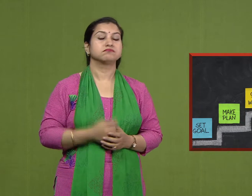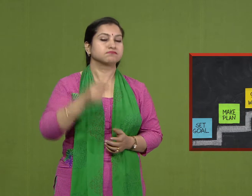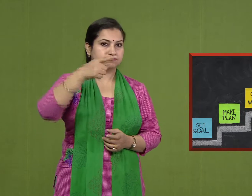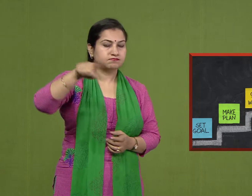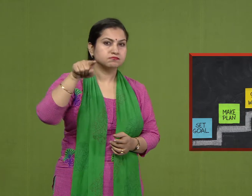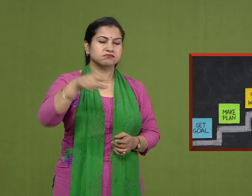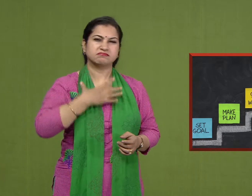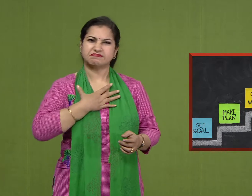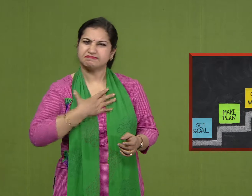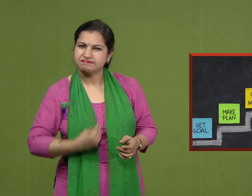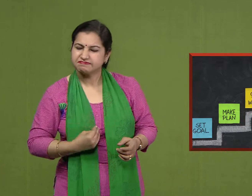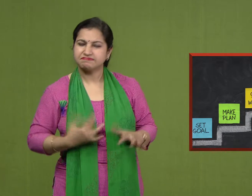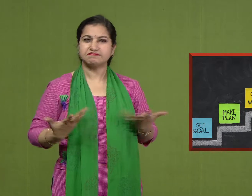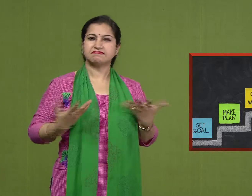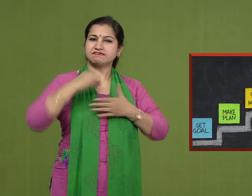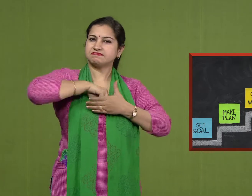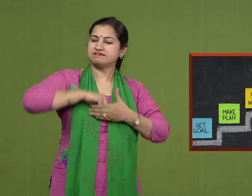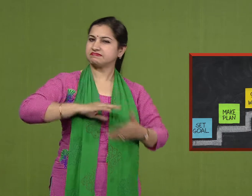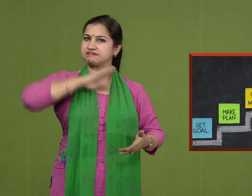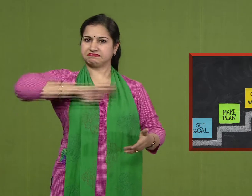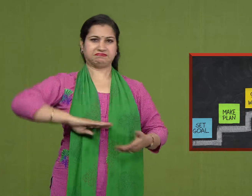Yes, you will feel unhappy and unsatisfied.